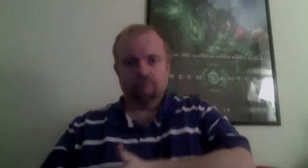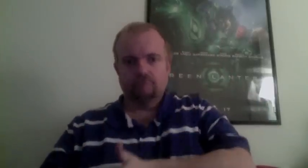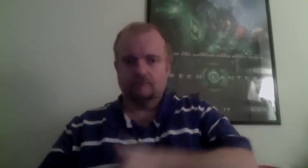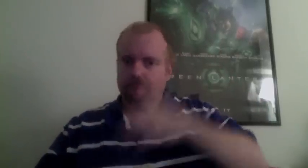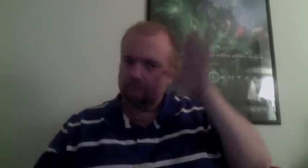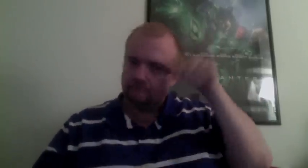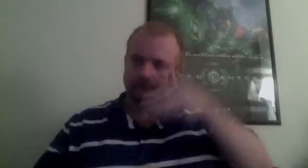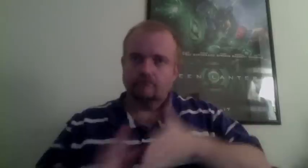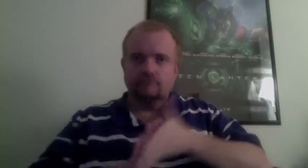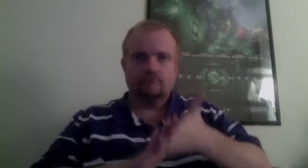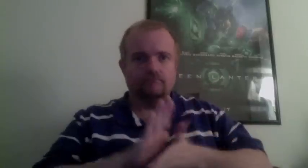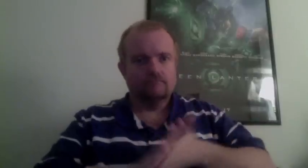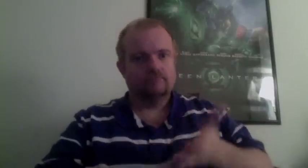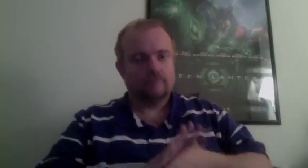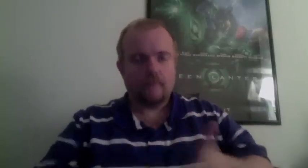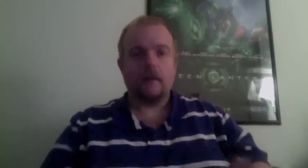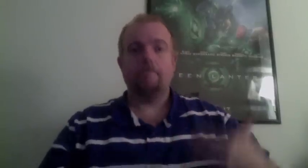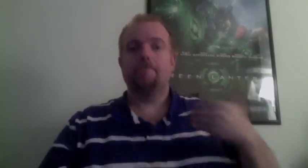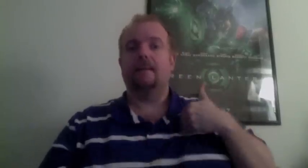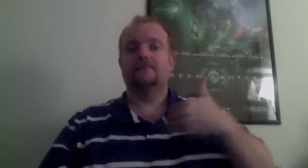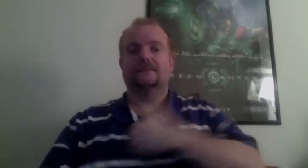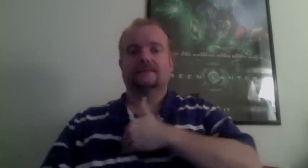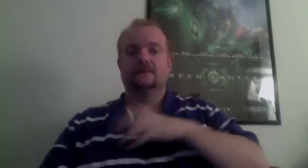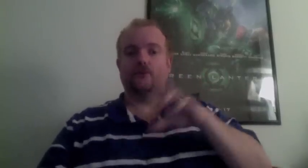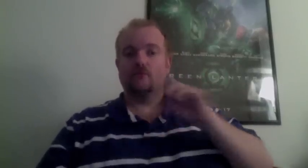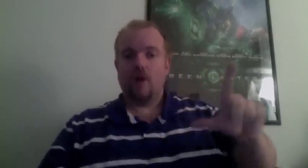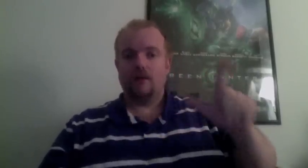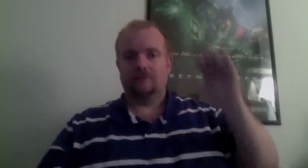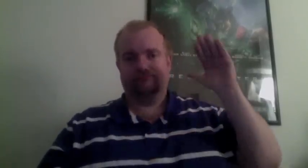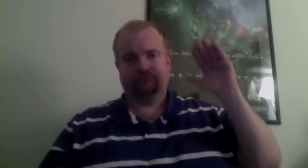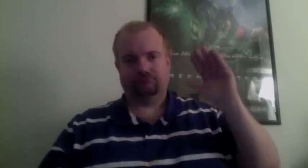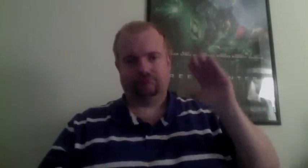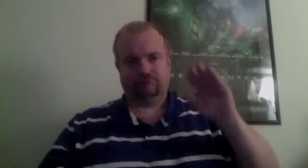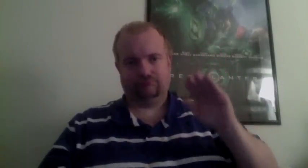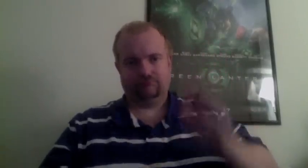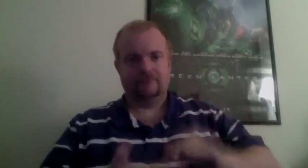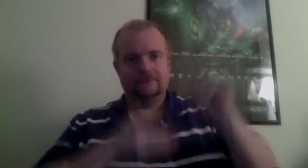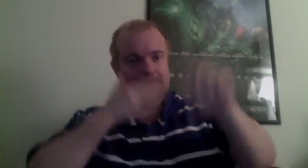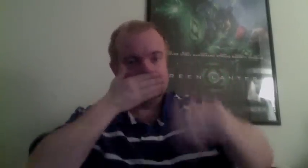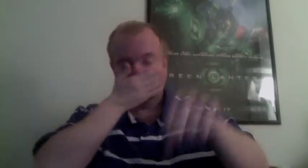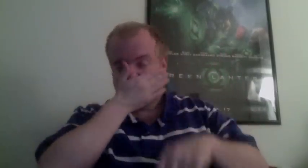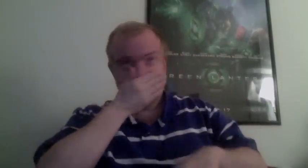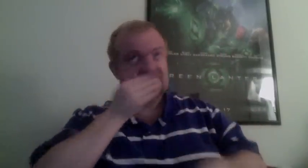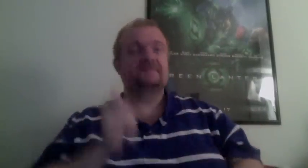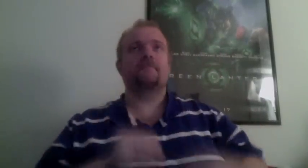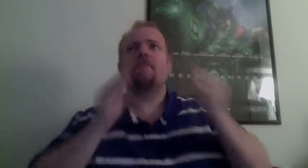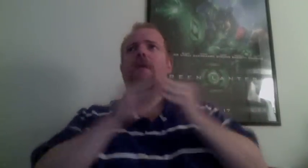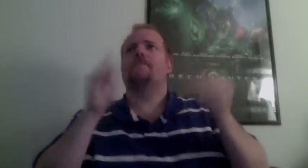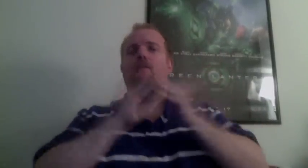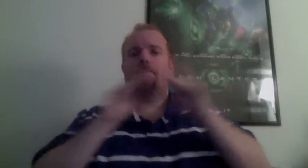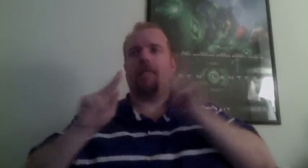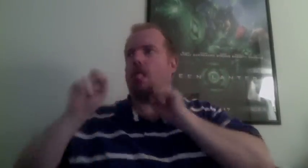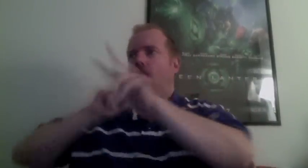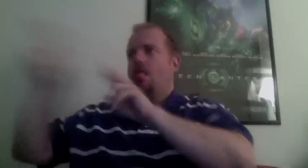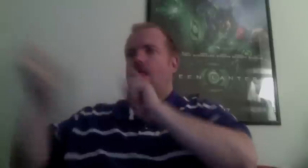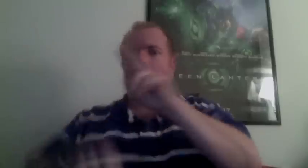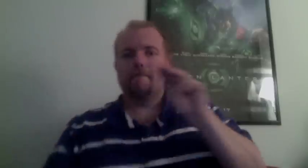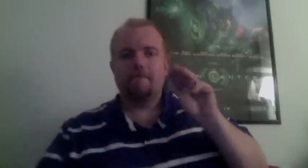passageways and free access globally, it impacts our economy, the global economy. Advanced technology has completely